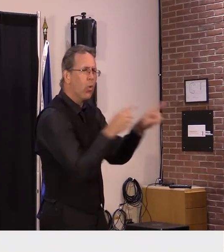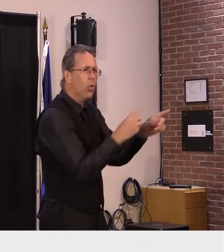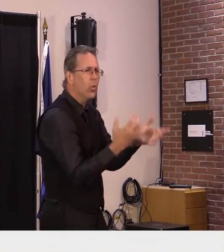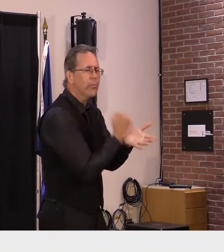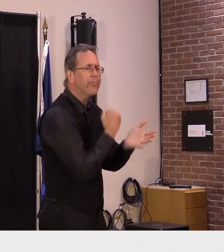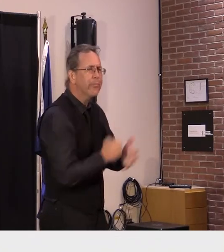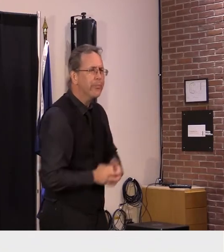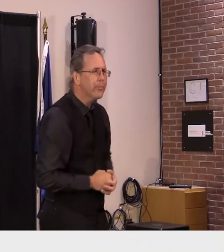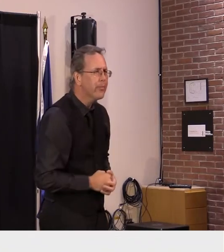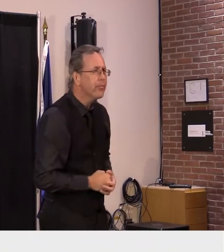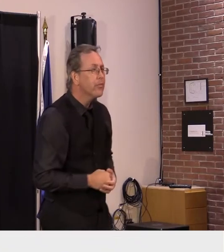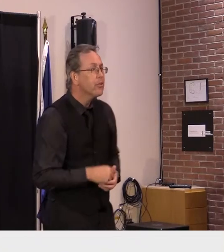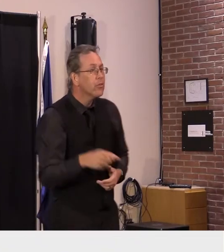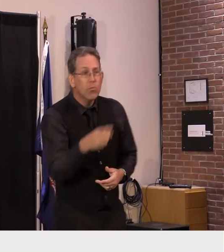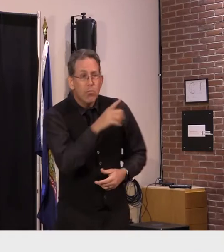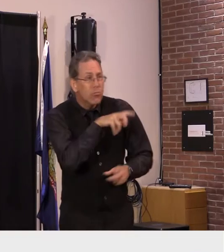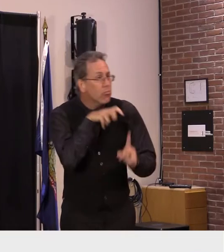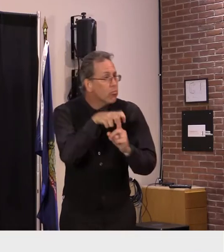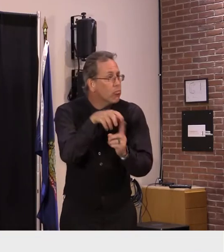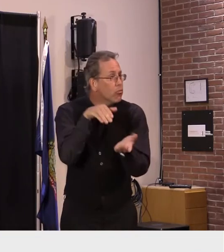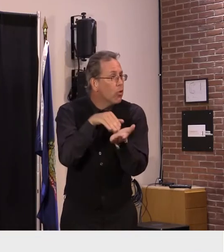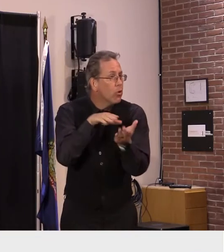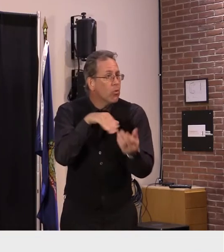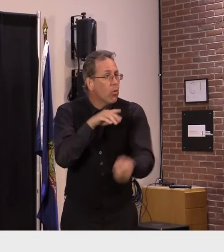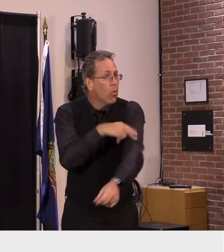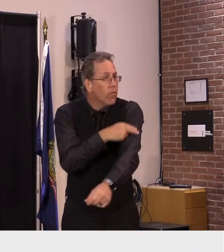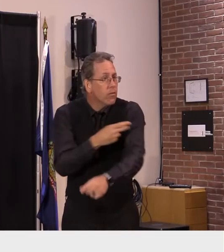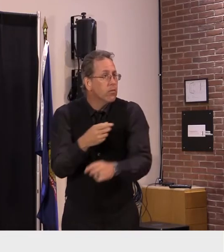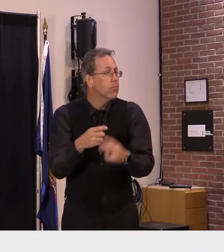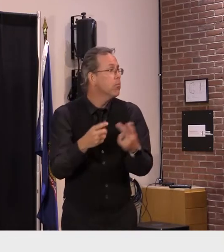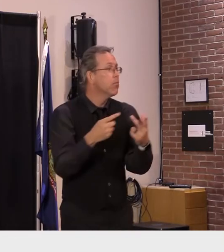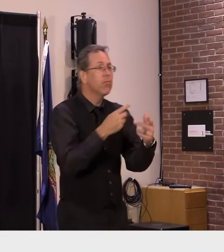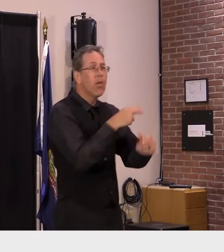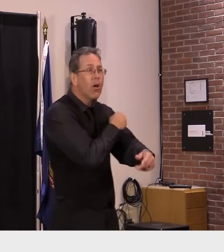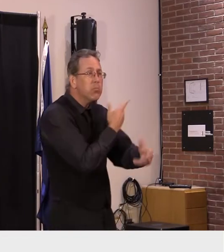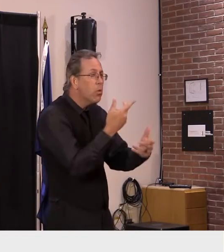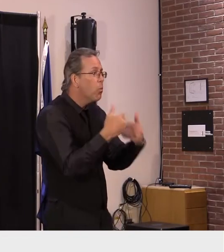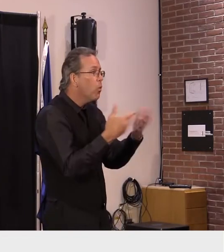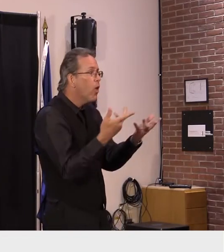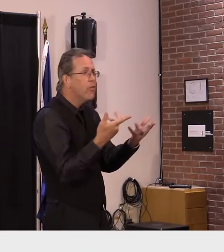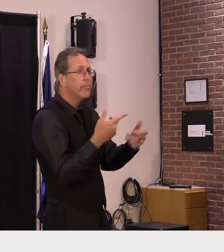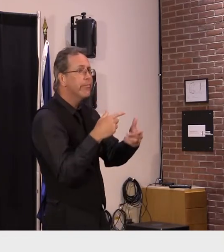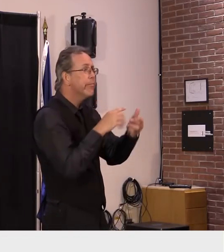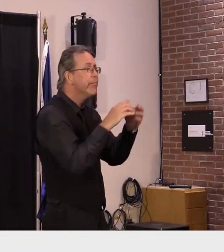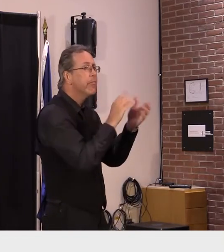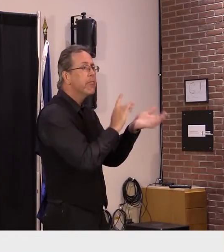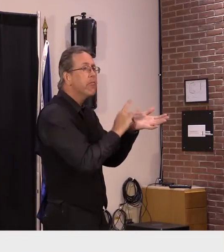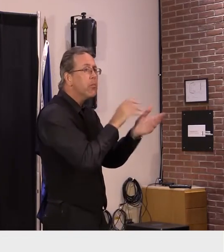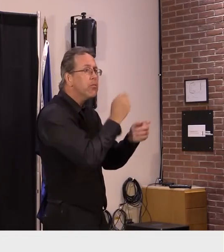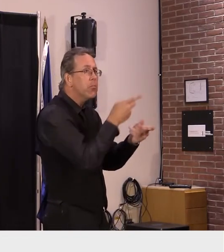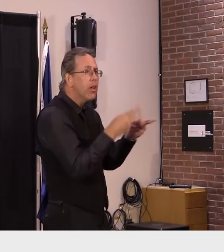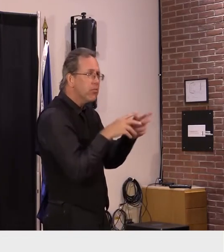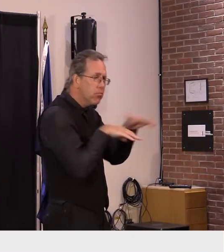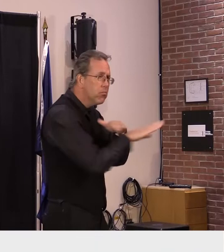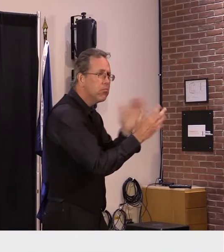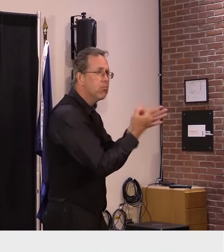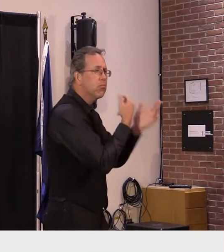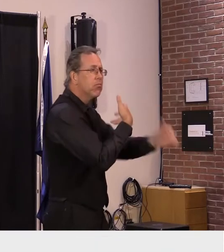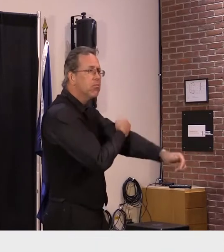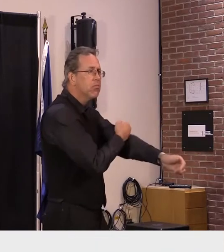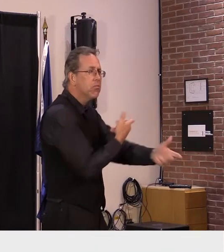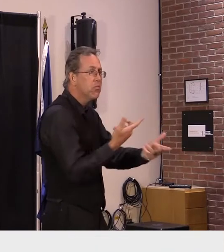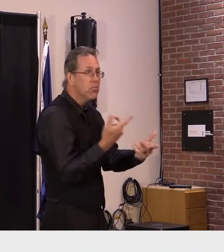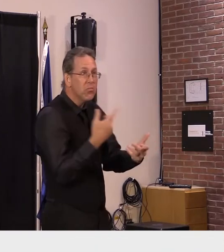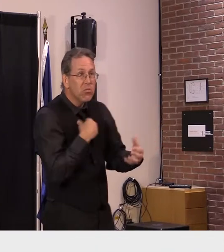practices around the state are all offering this as well so take advantage of it did that cover everything you wanted me to